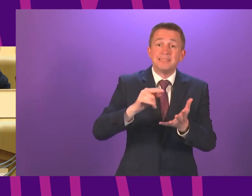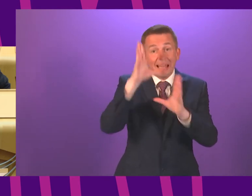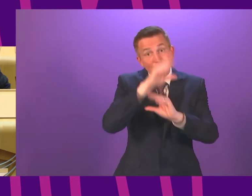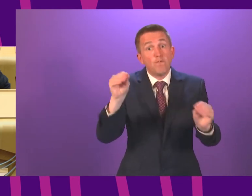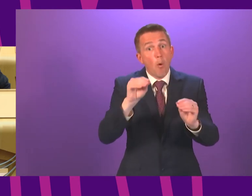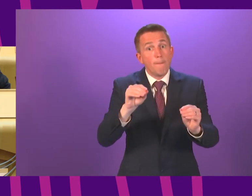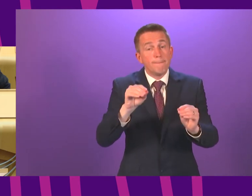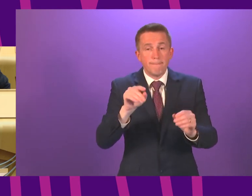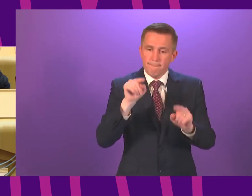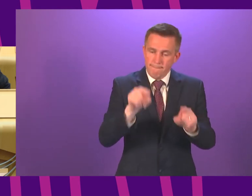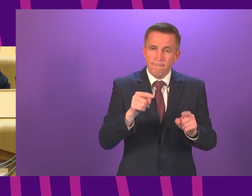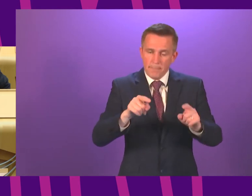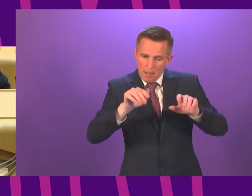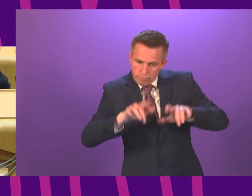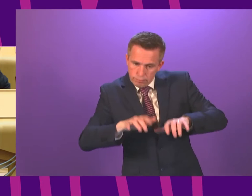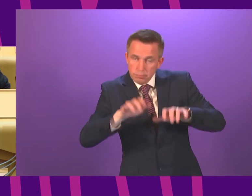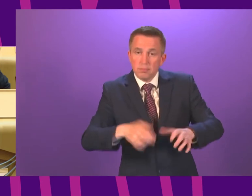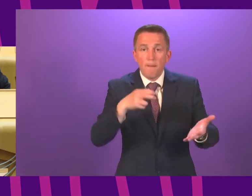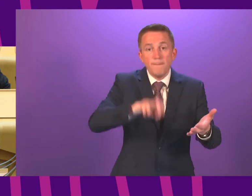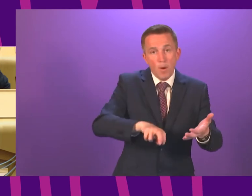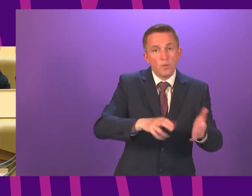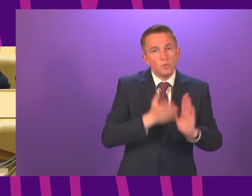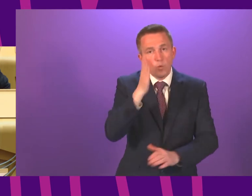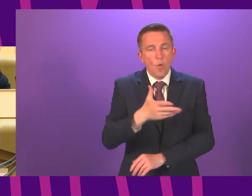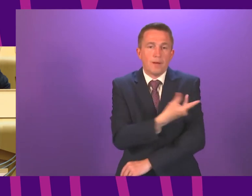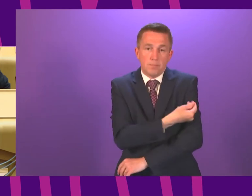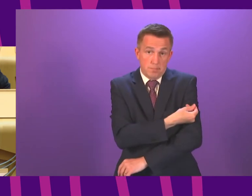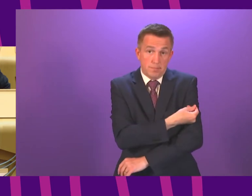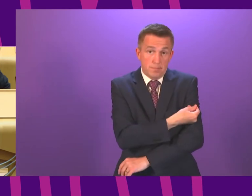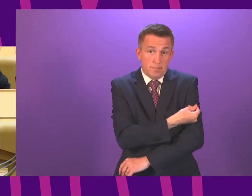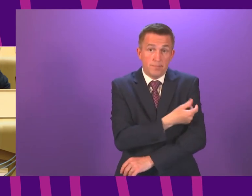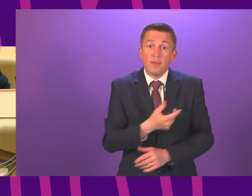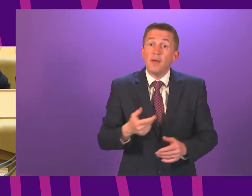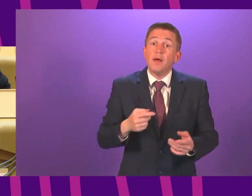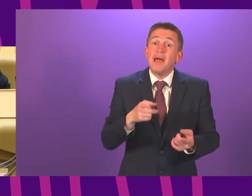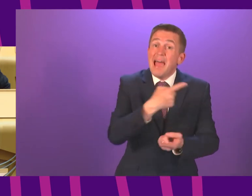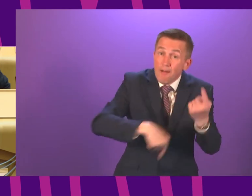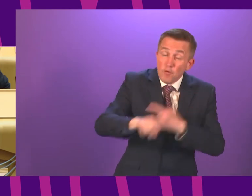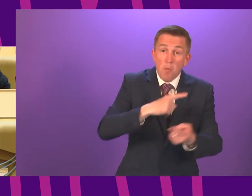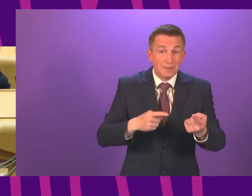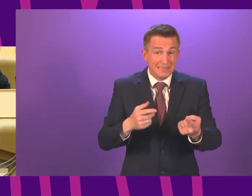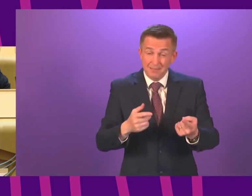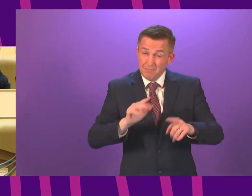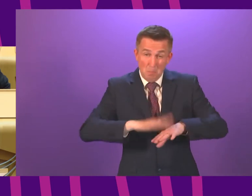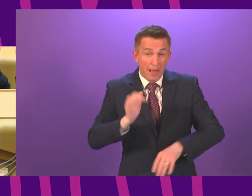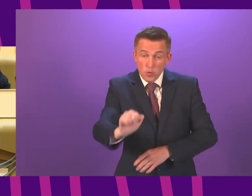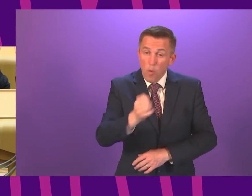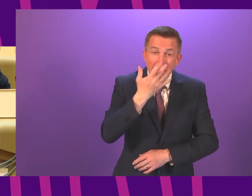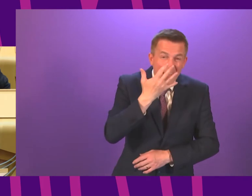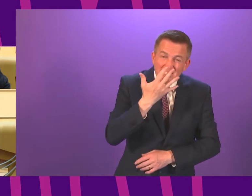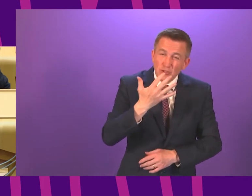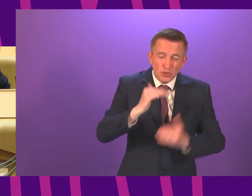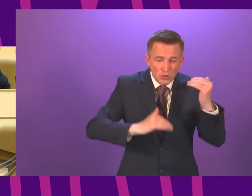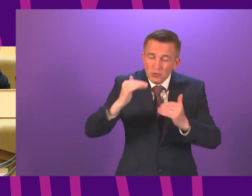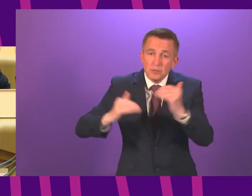your appointment. Getting vaccinated is in all of our own best interests, whatever age we are, it makes it much less